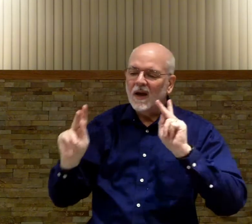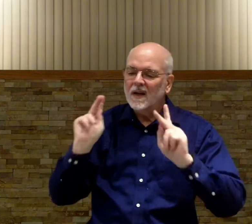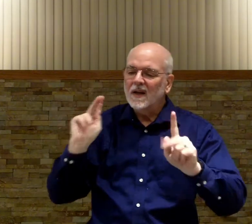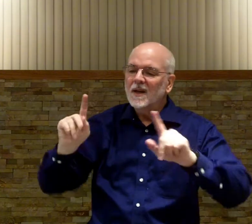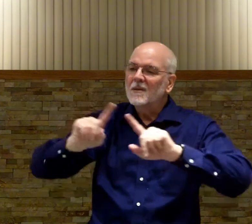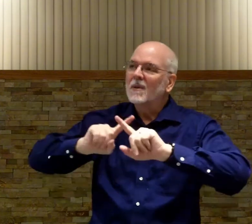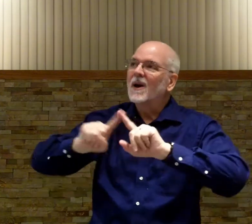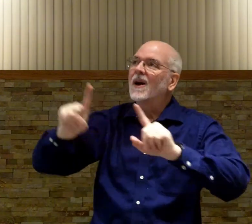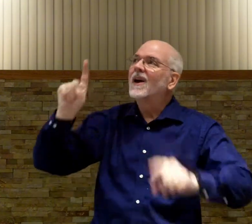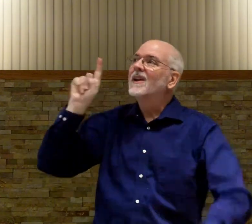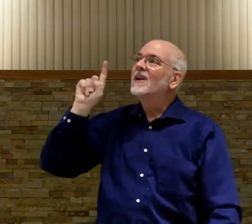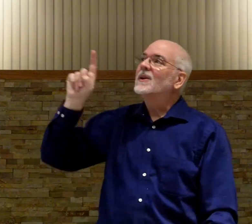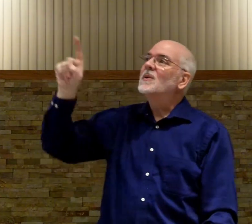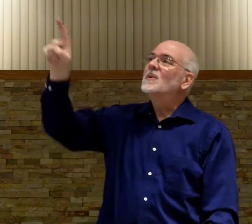nobody but you